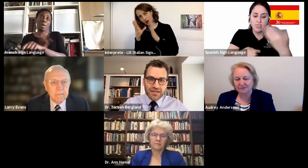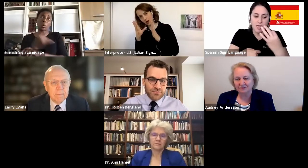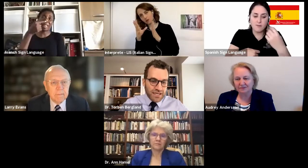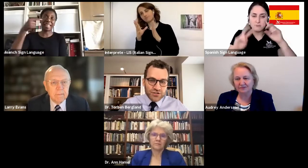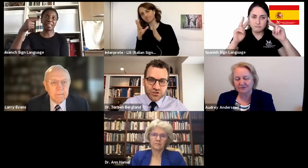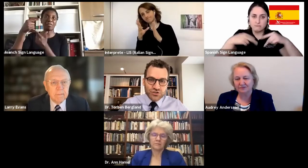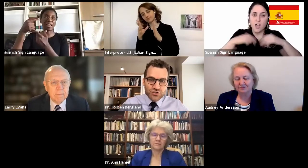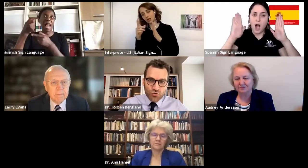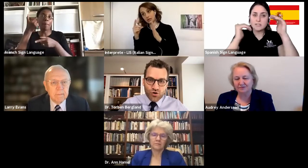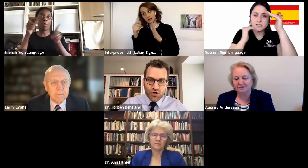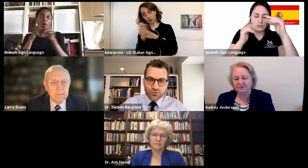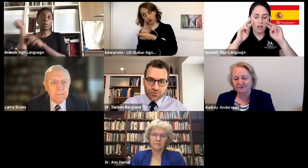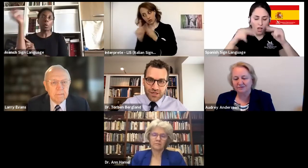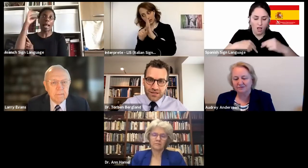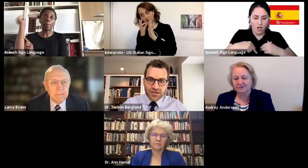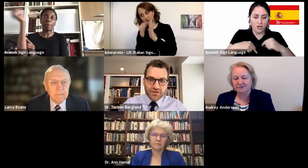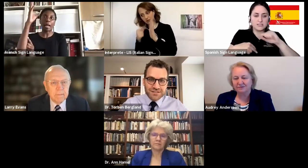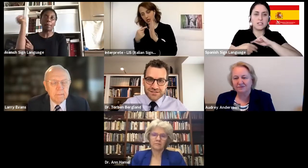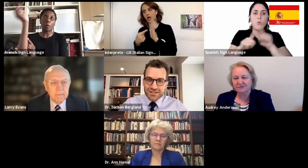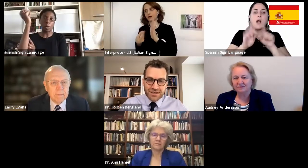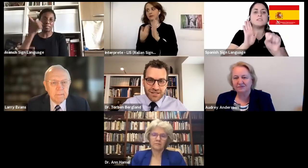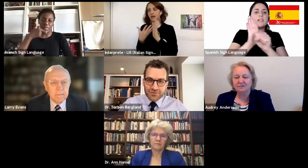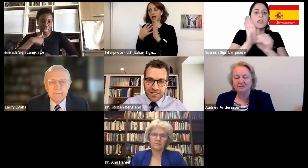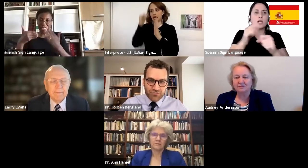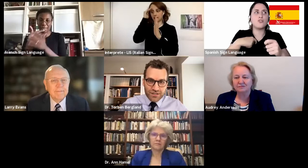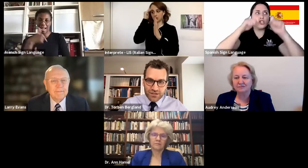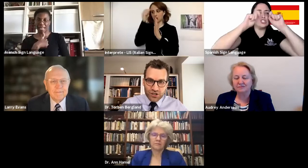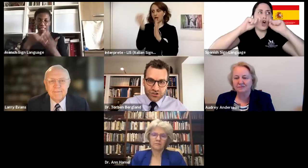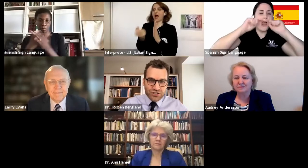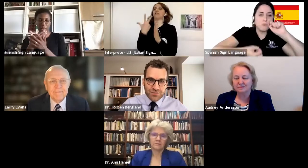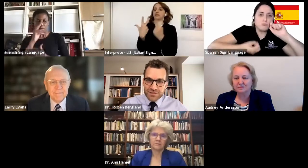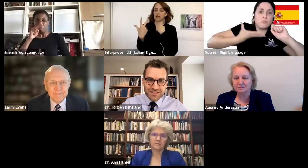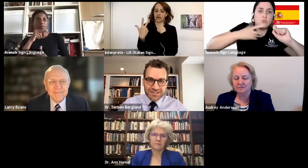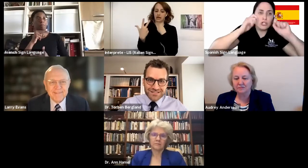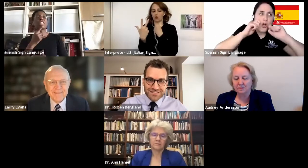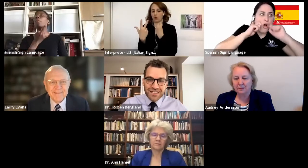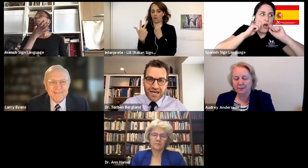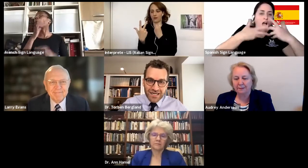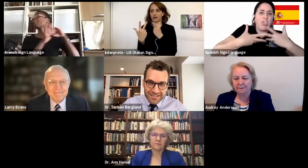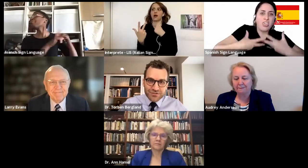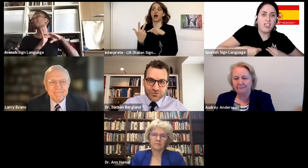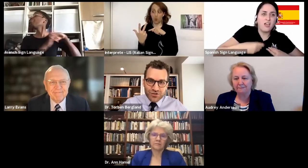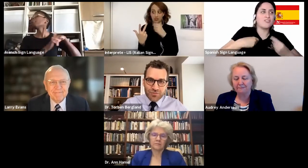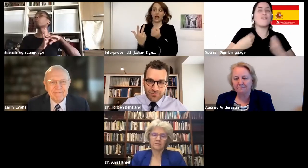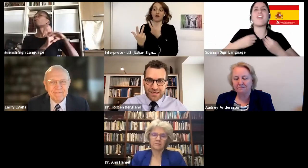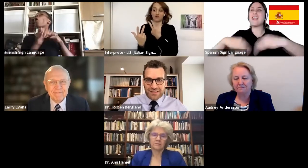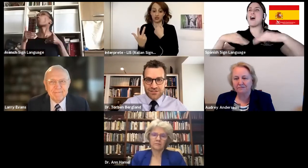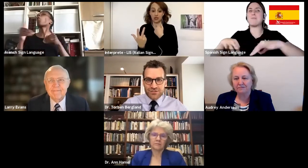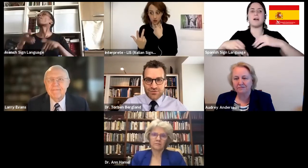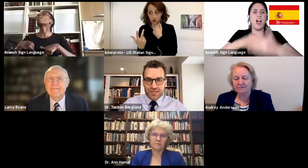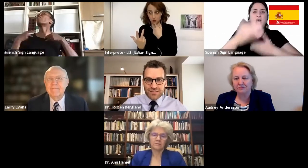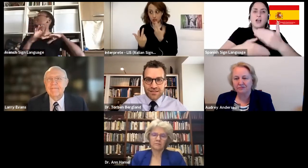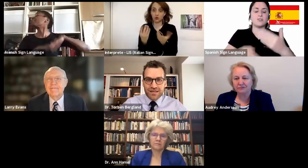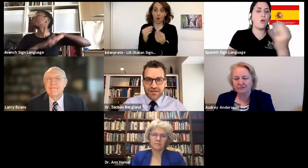I can, I can't just go on with my life as is, like the everyday rush and business, I need to stop and pay